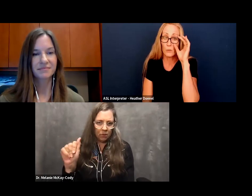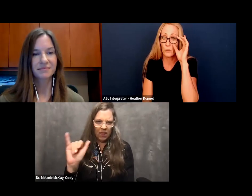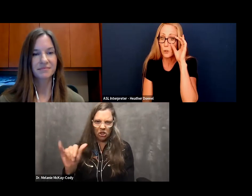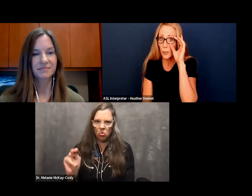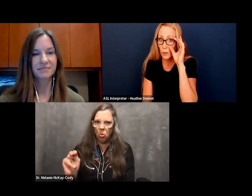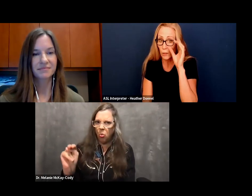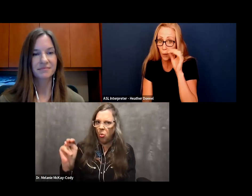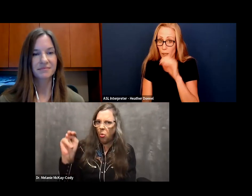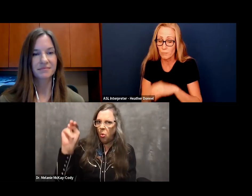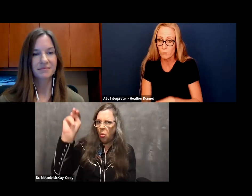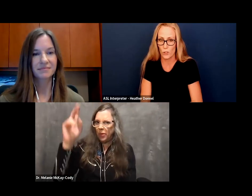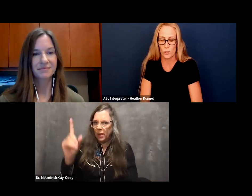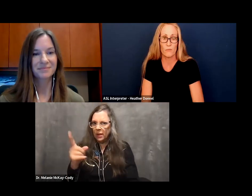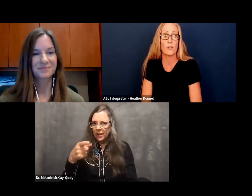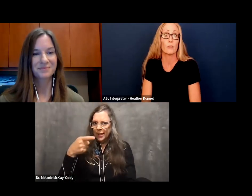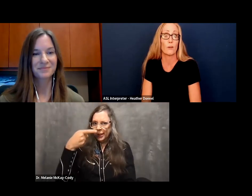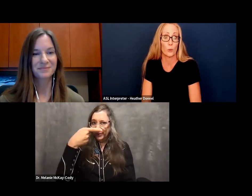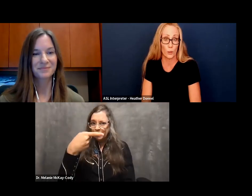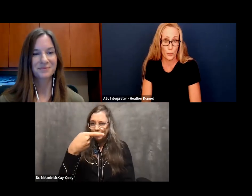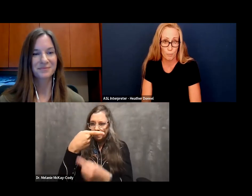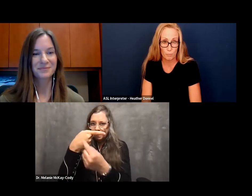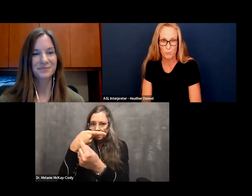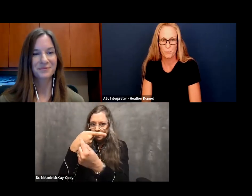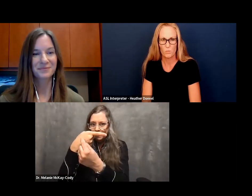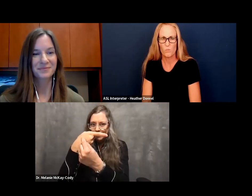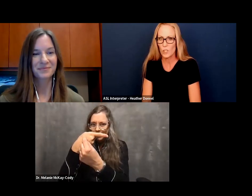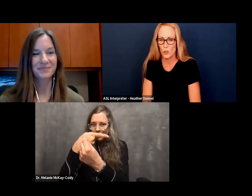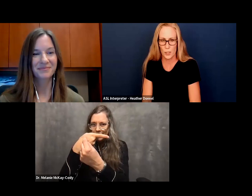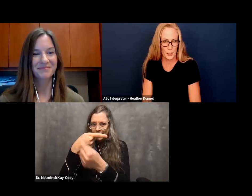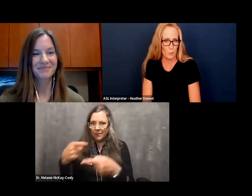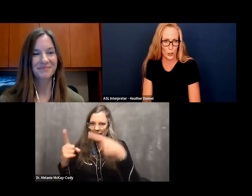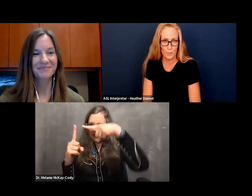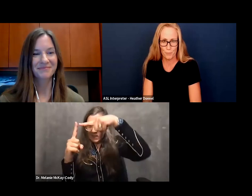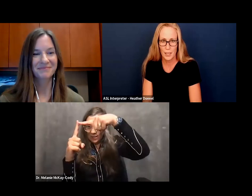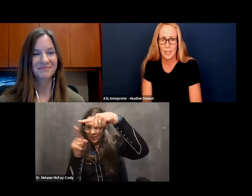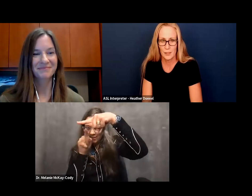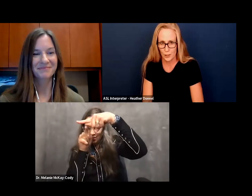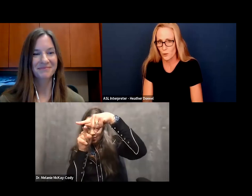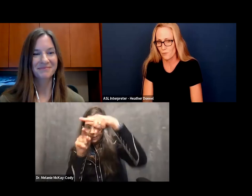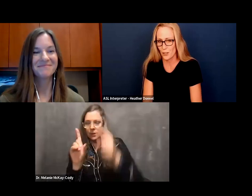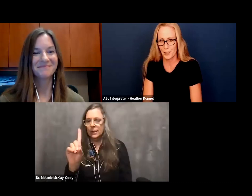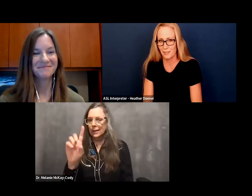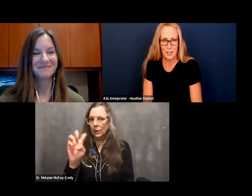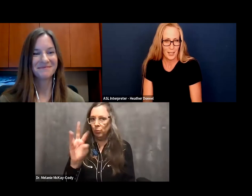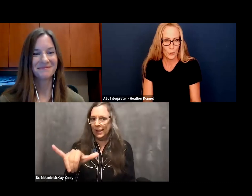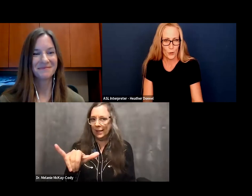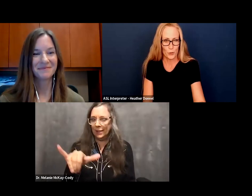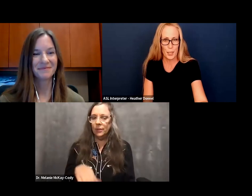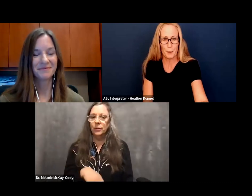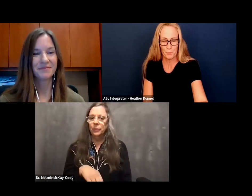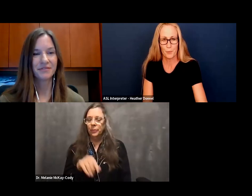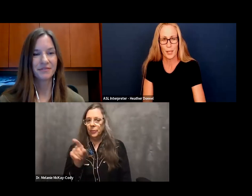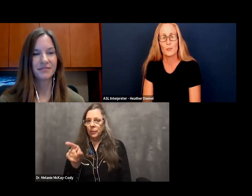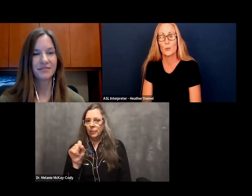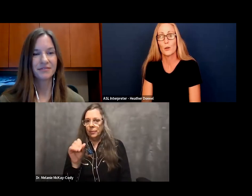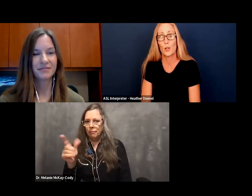He was from Dewey, Oklahoma, which is very far north. And just at the border, the very northern